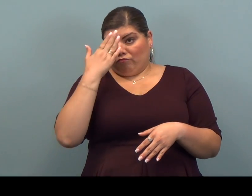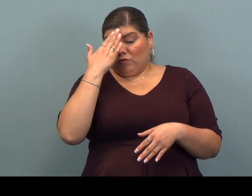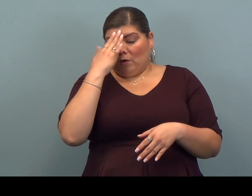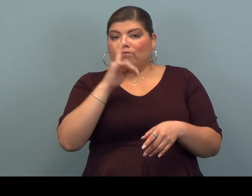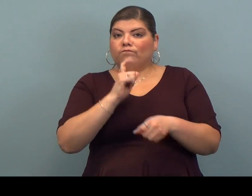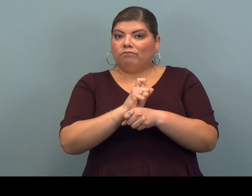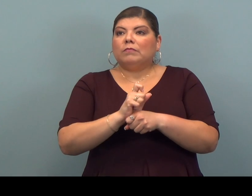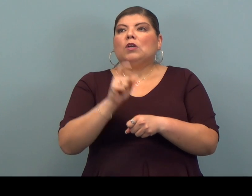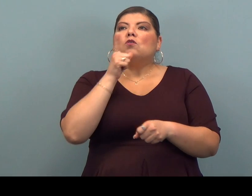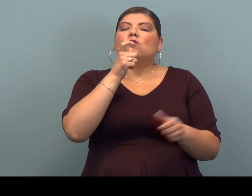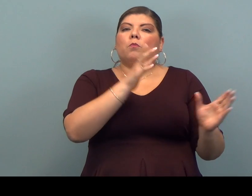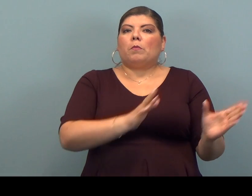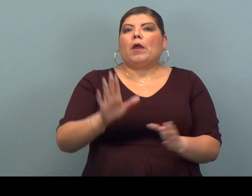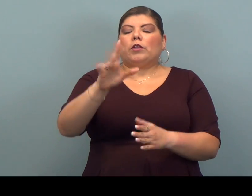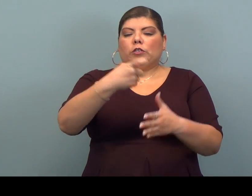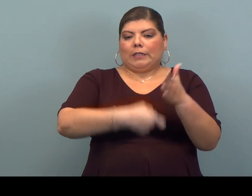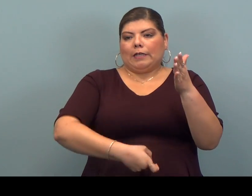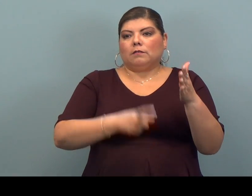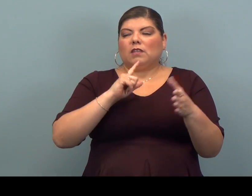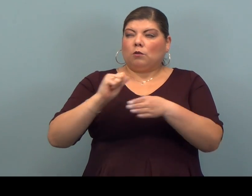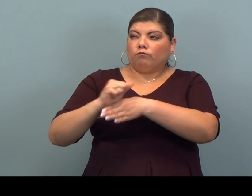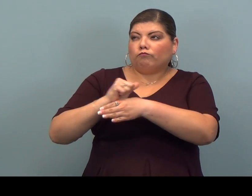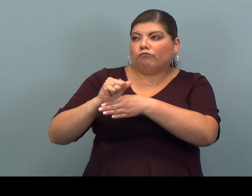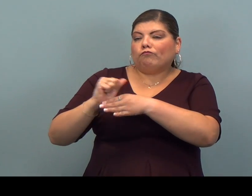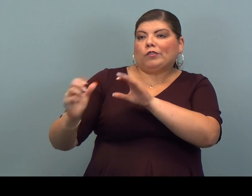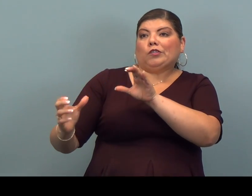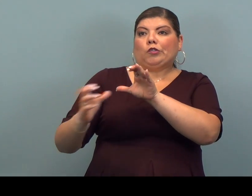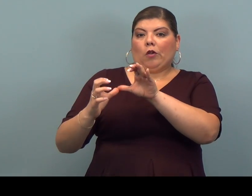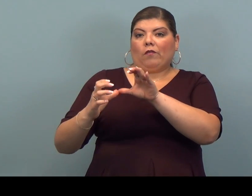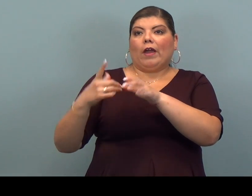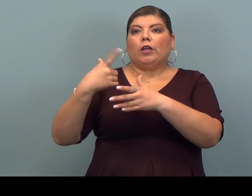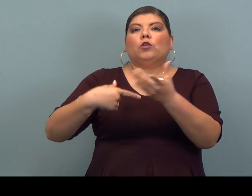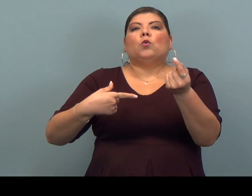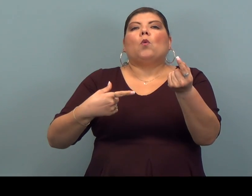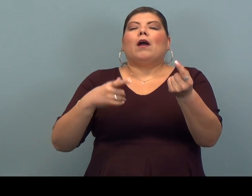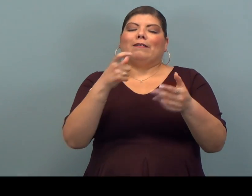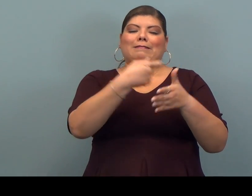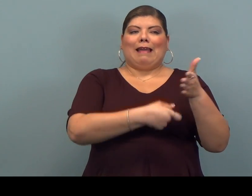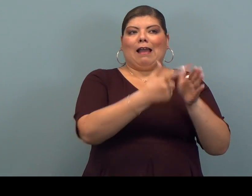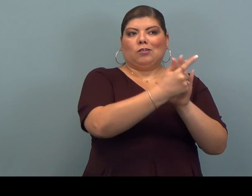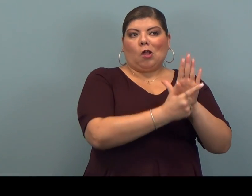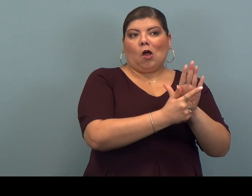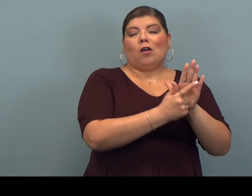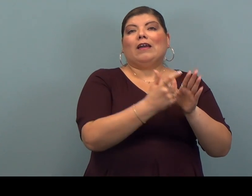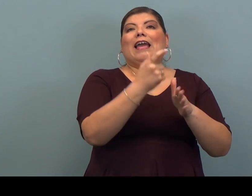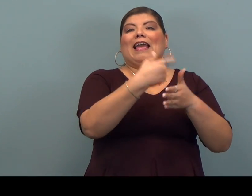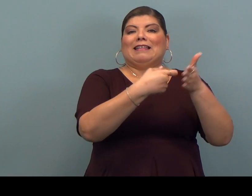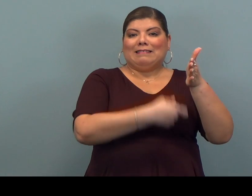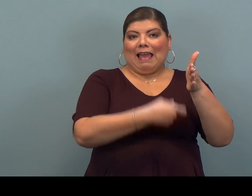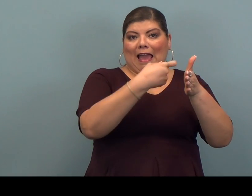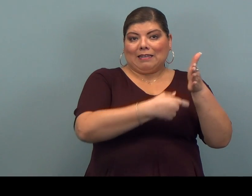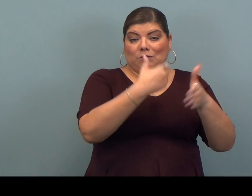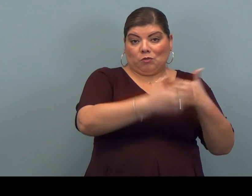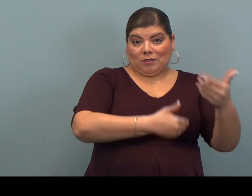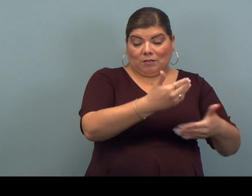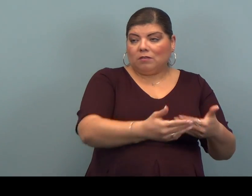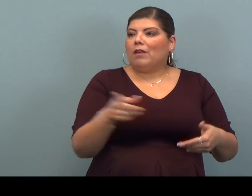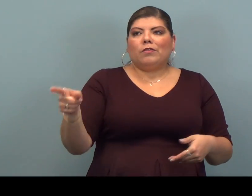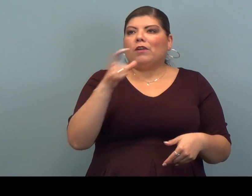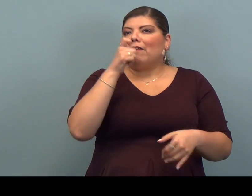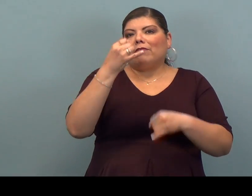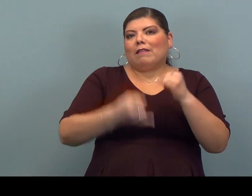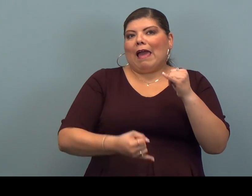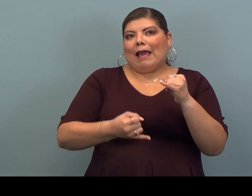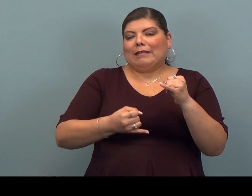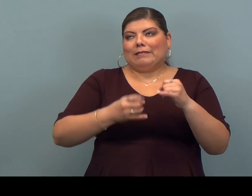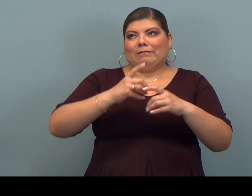preparing your taxes is trained and certified in tax law and tax site procedure and they are not